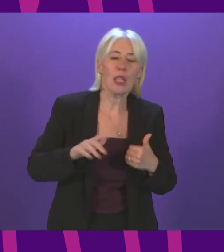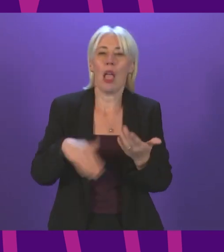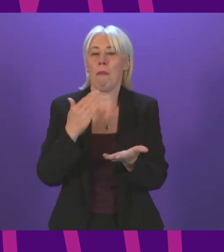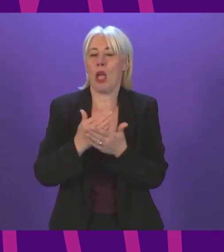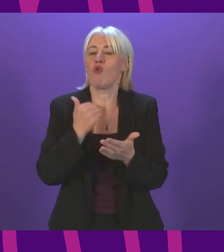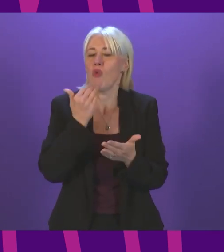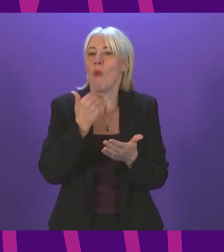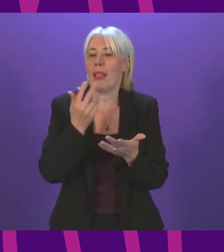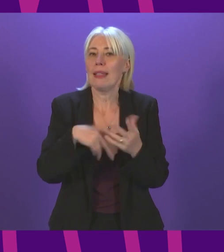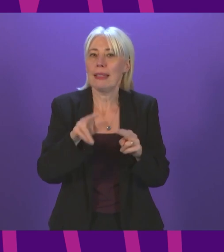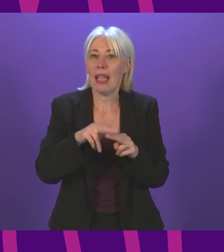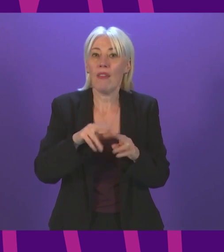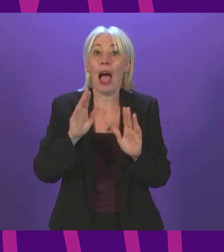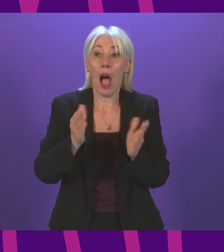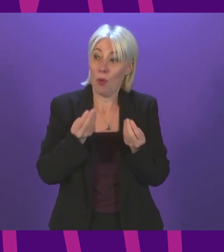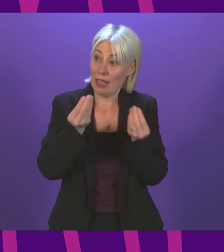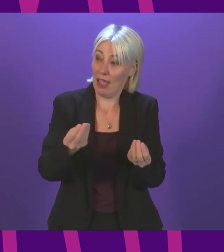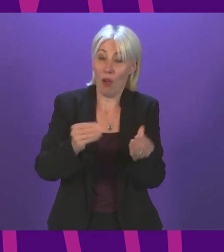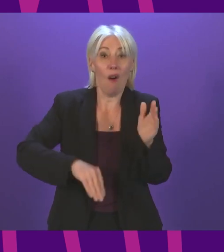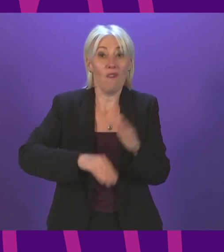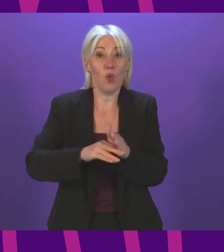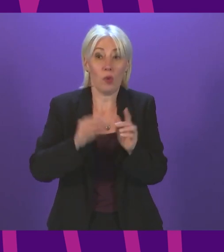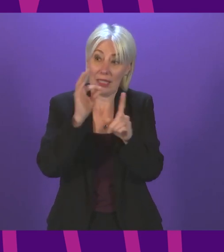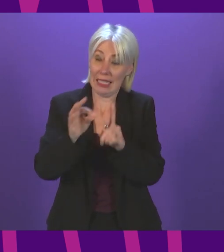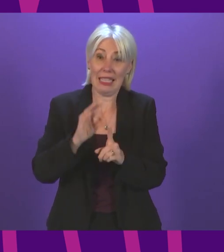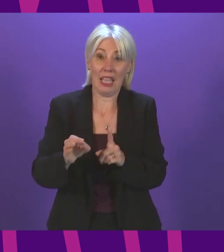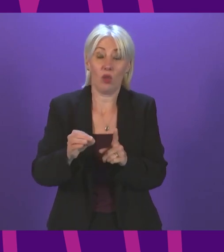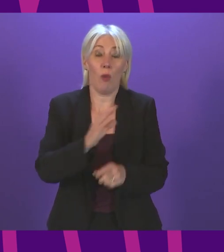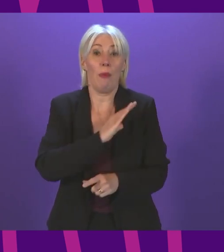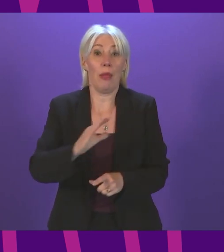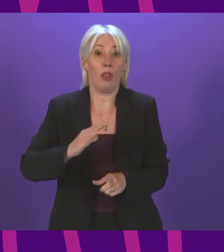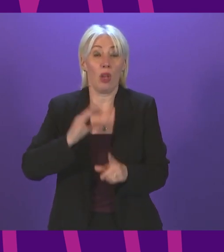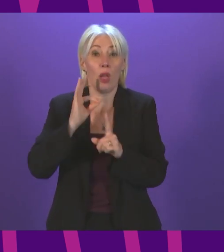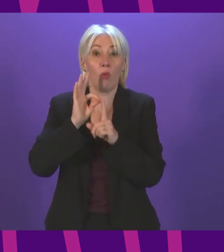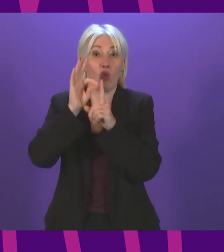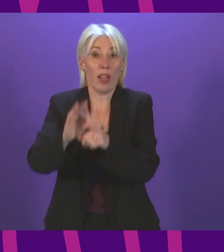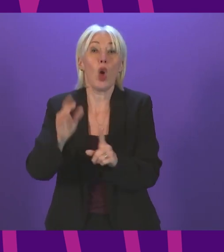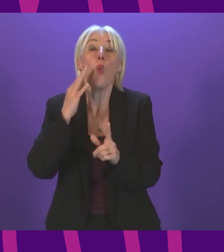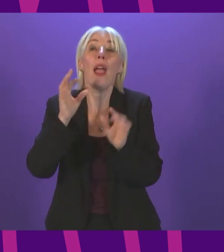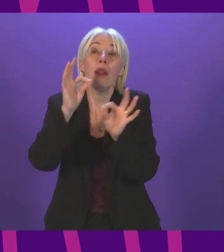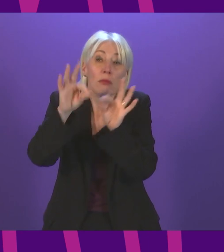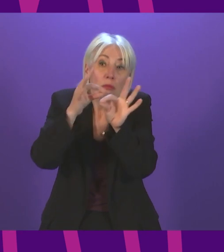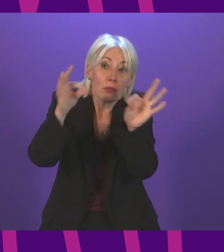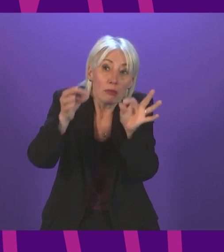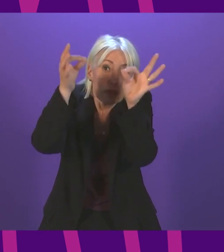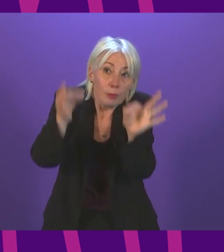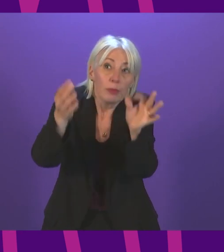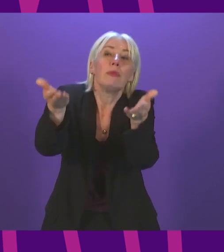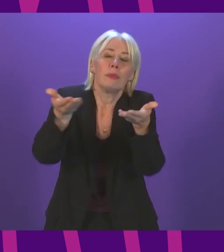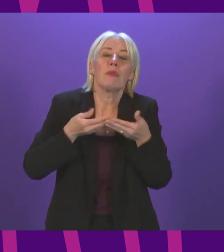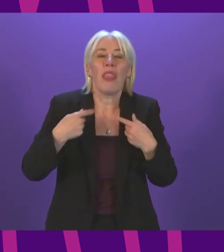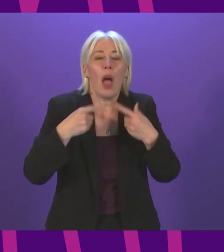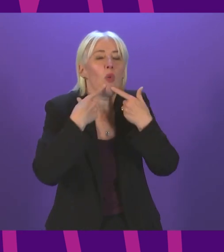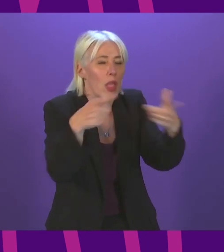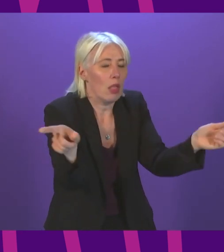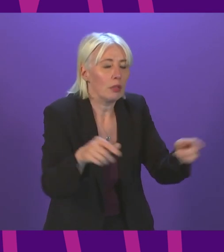further detail to all members in terms of the military assistance request that has been made once that detail has been finalised. Christine Graham, to